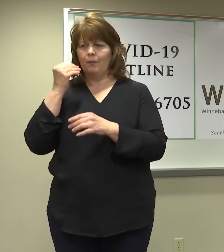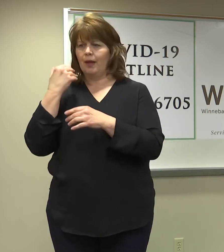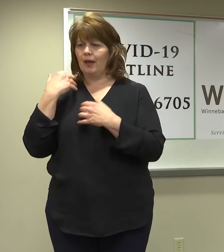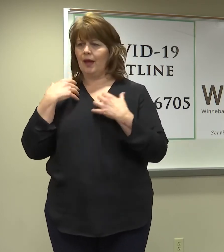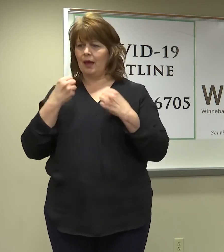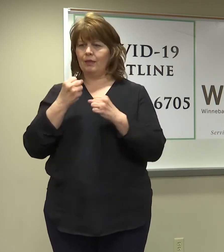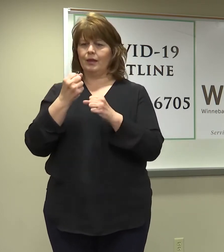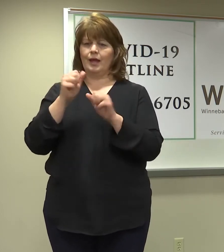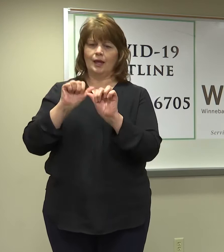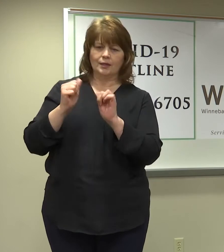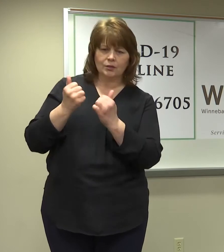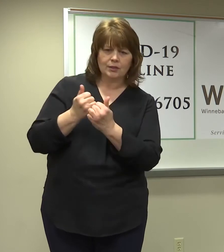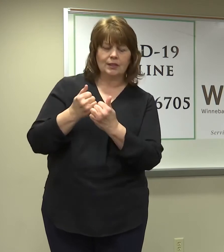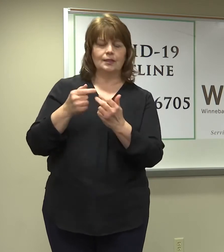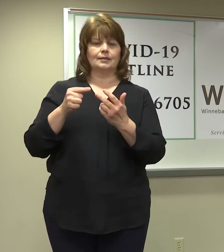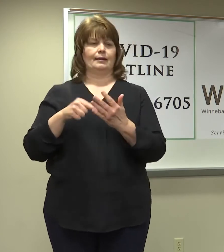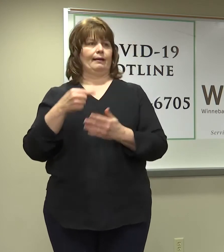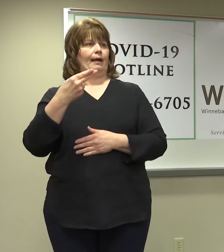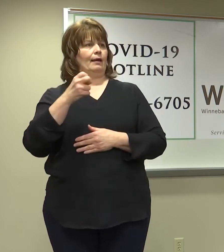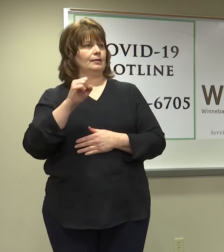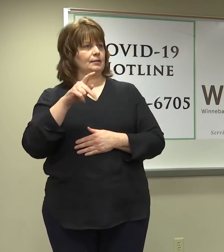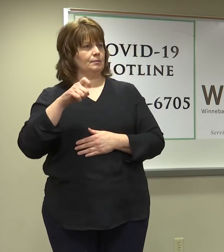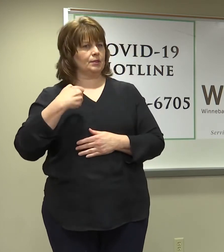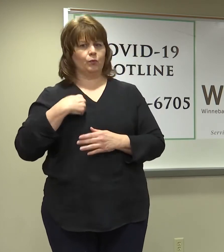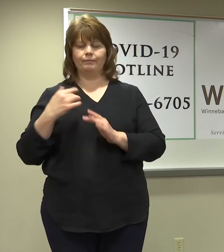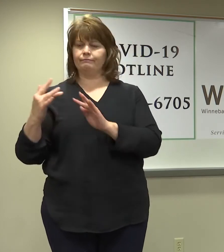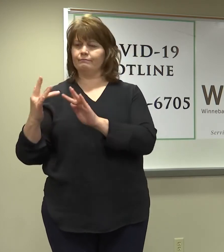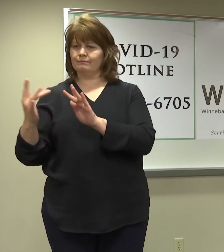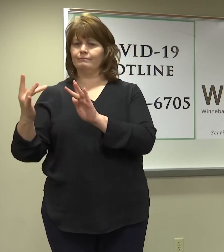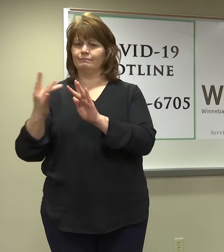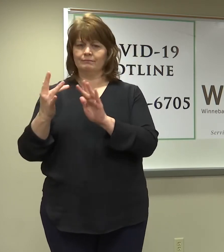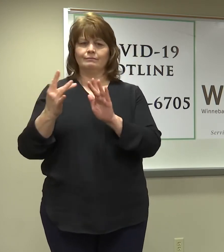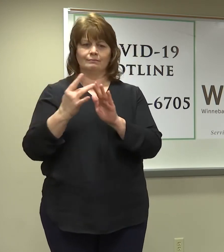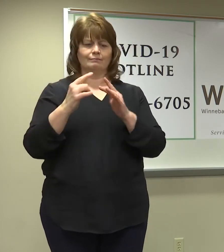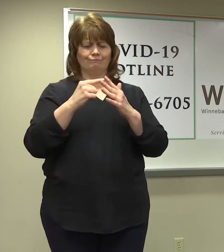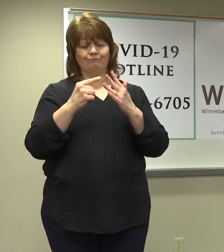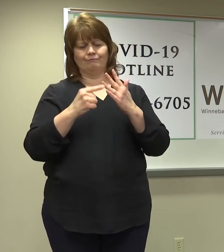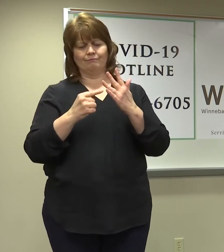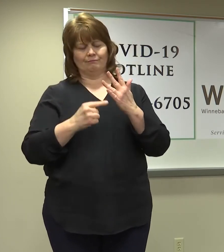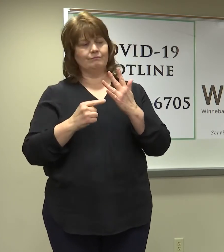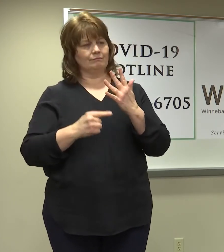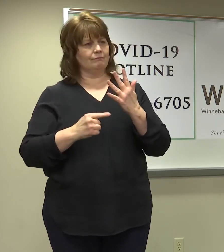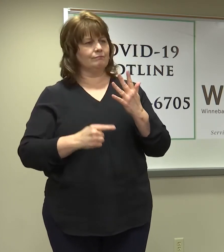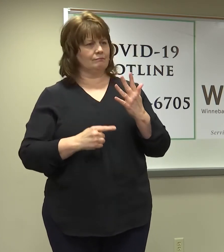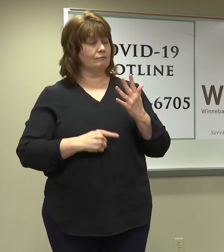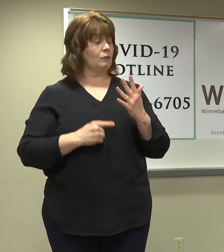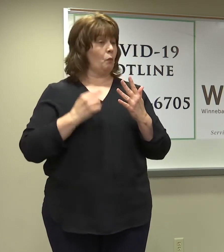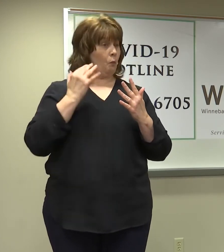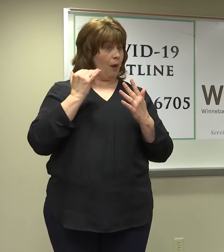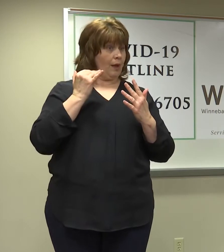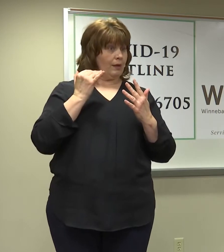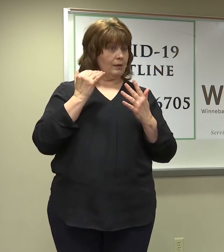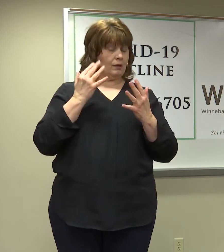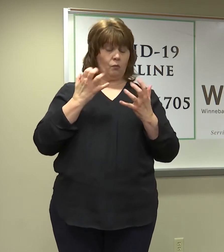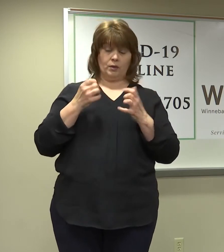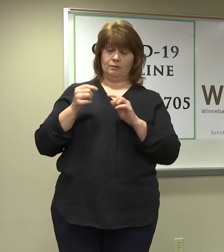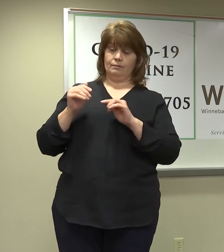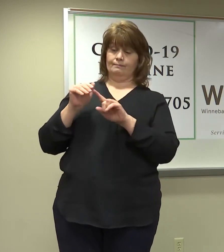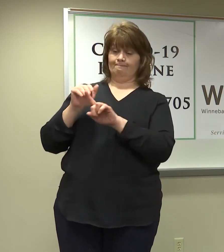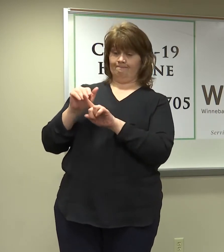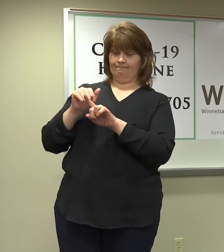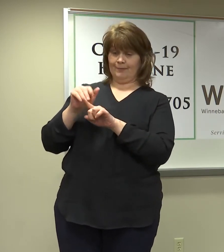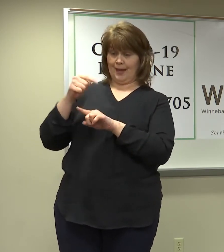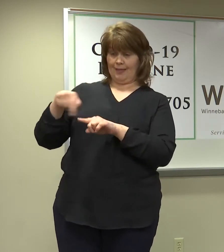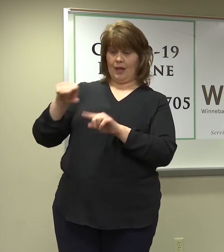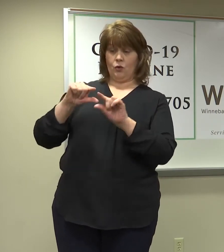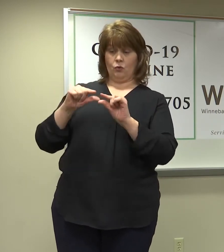agencies and the hospice providers. And the list goes on. But the idea being that we've got to get this